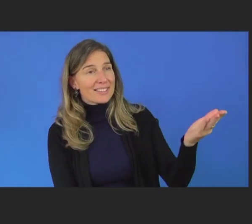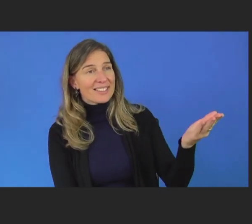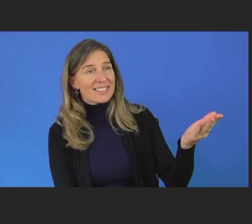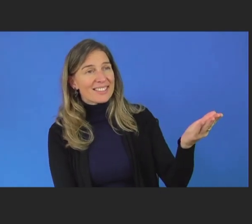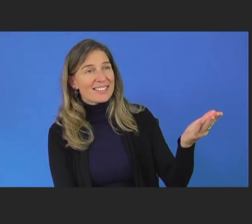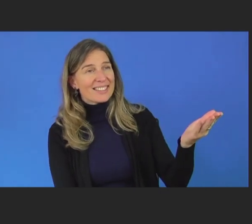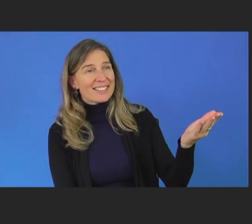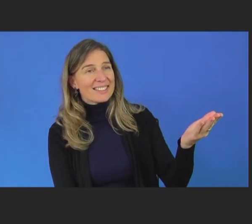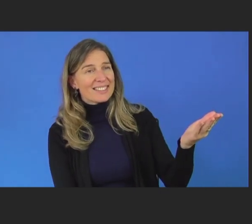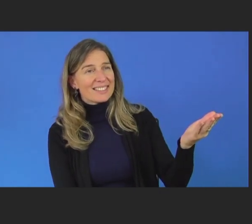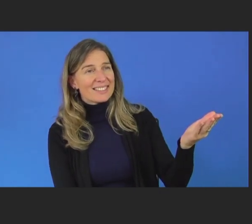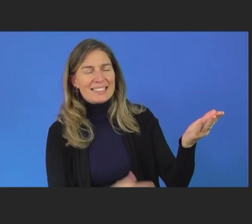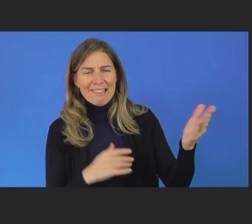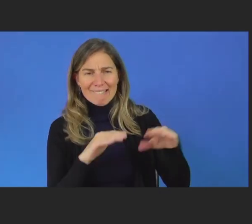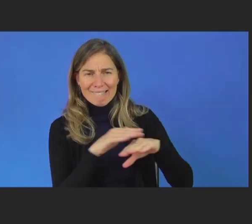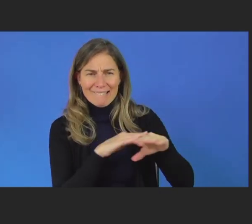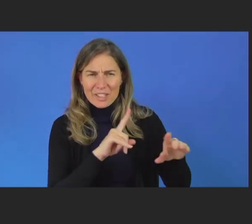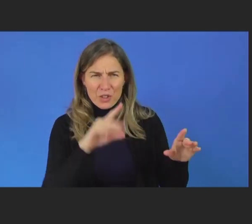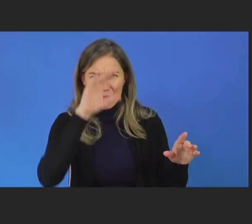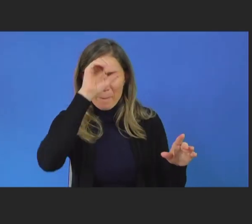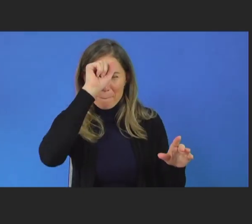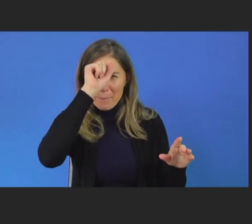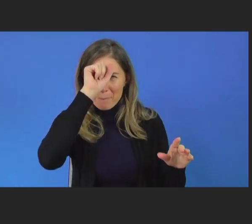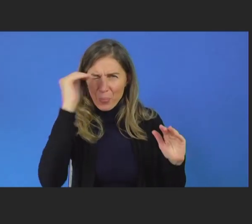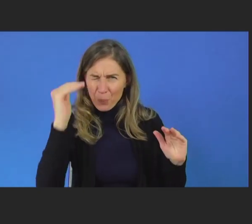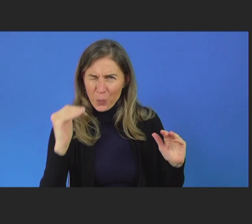remember the order, but Funela, I think you might have been first.